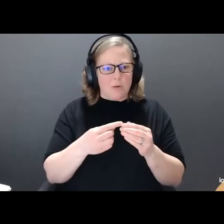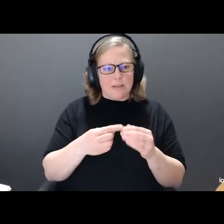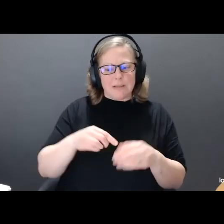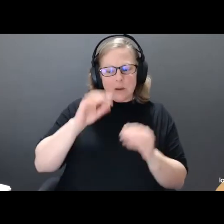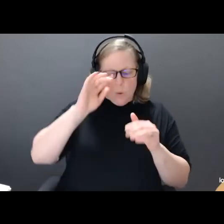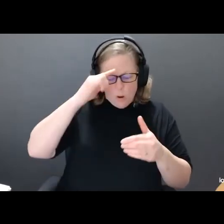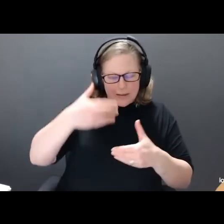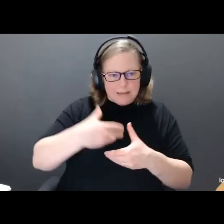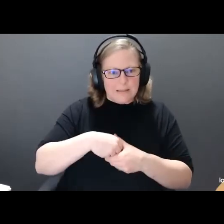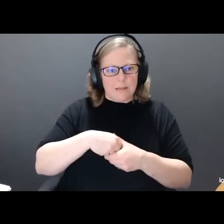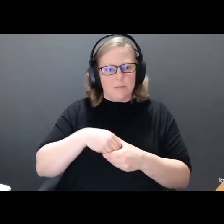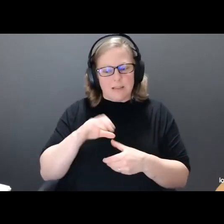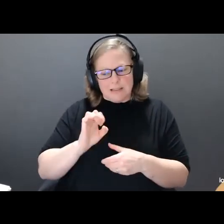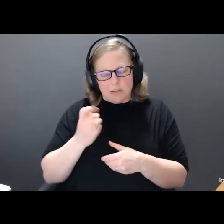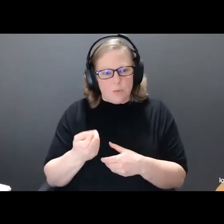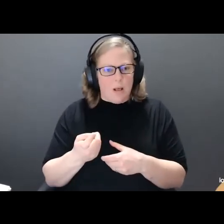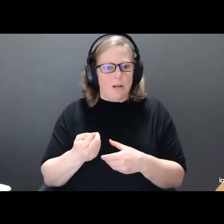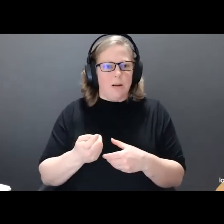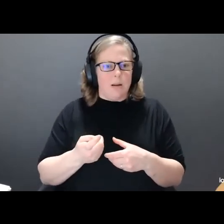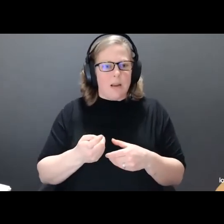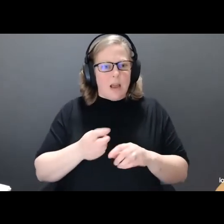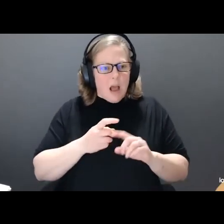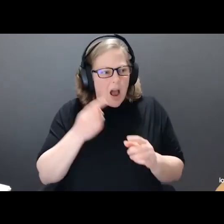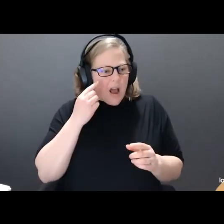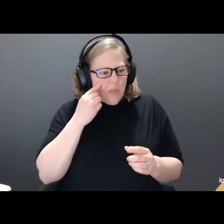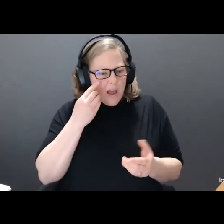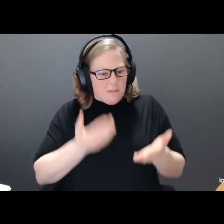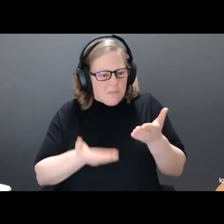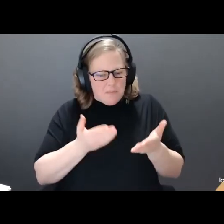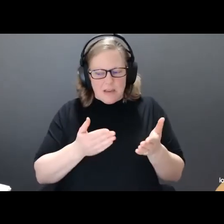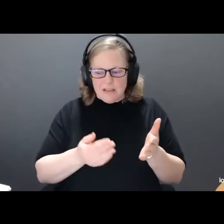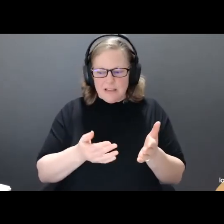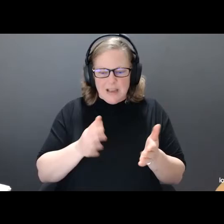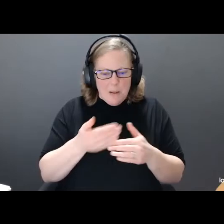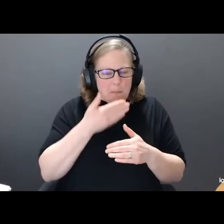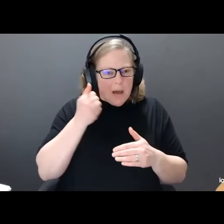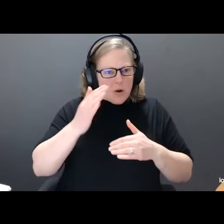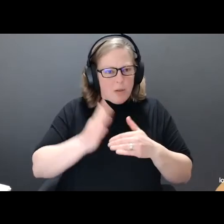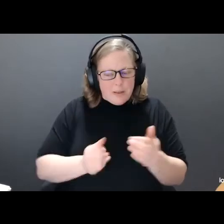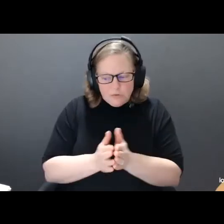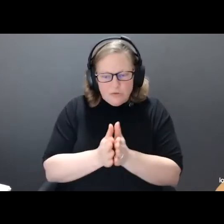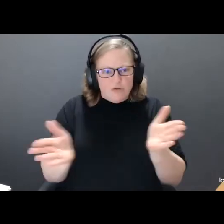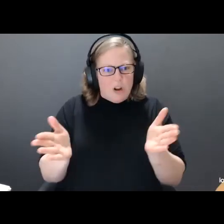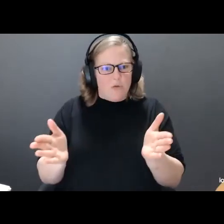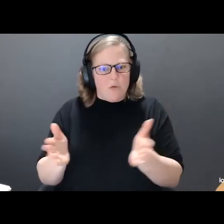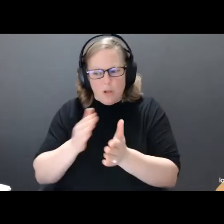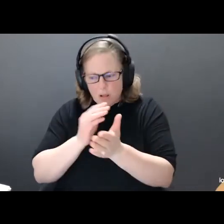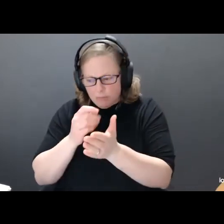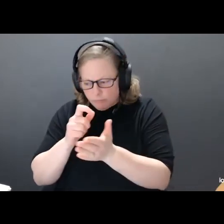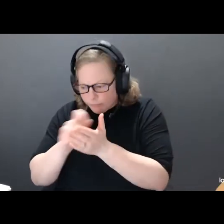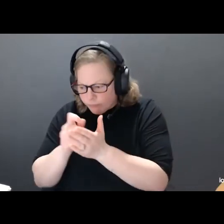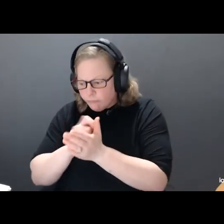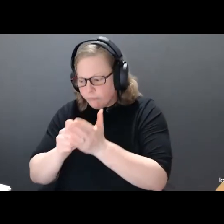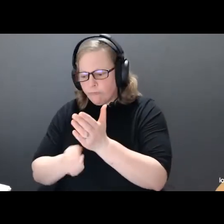would be less biased than the general literature I had found, mainly aimed at parents teaching their autistic children, mostly